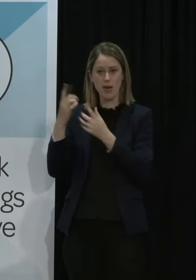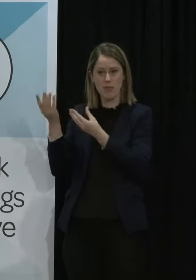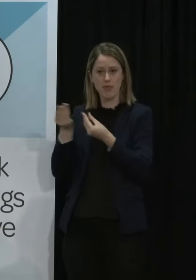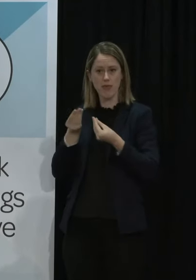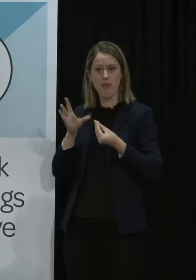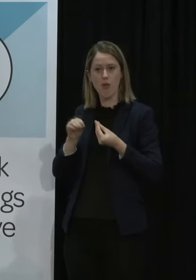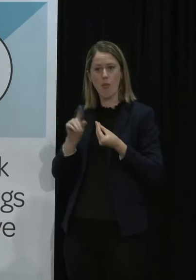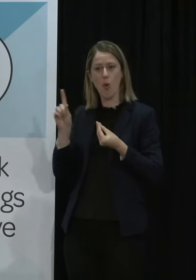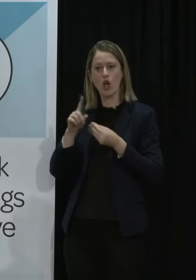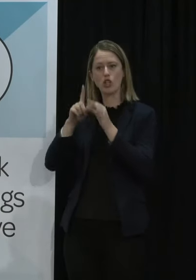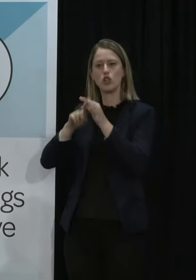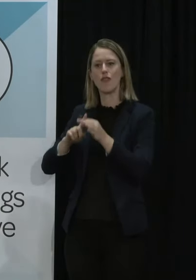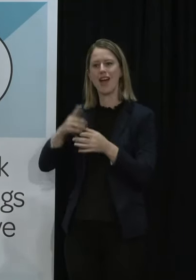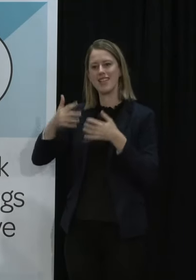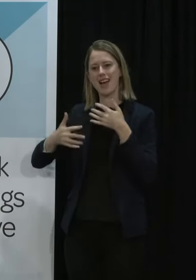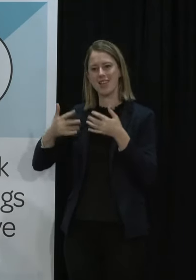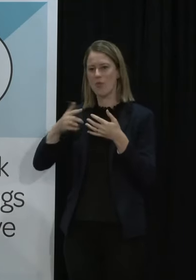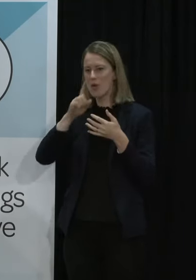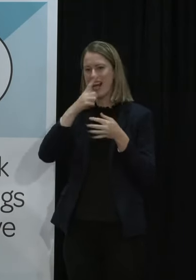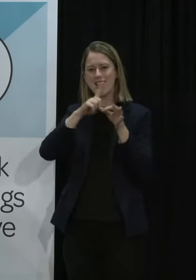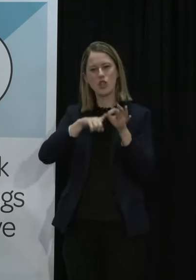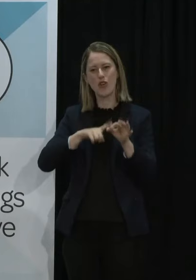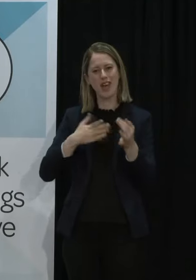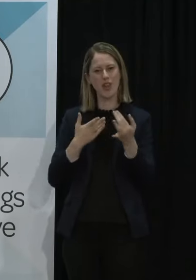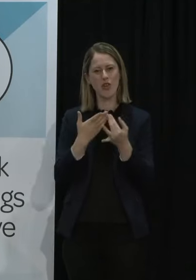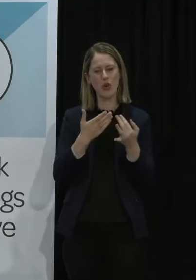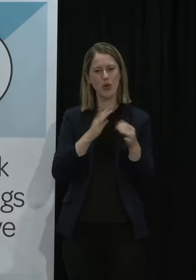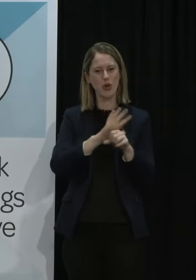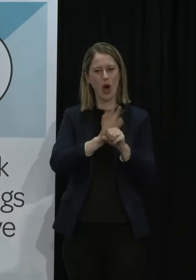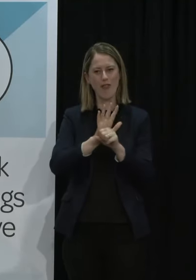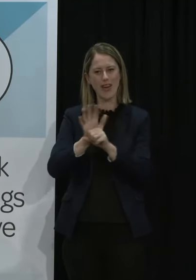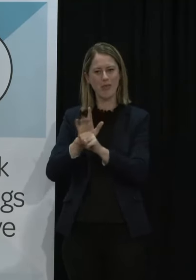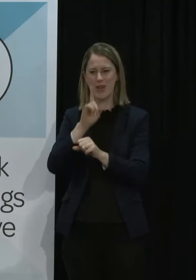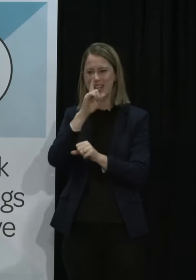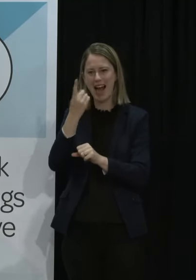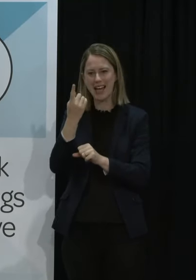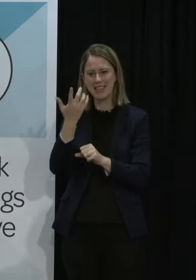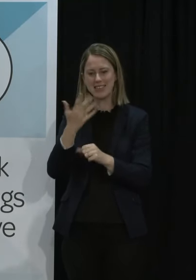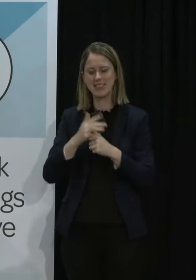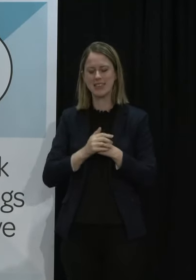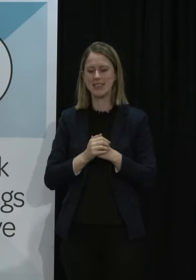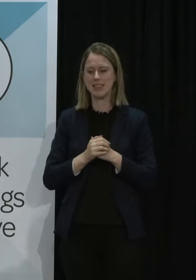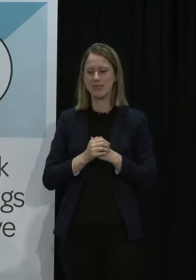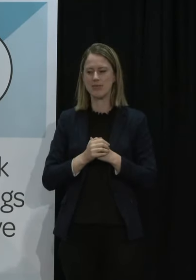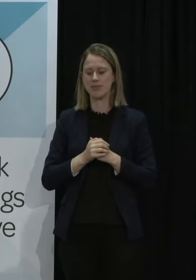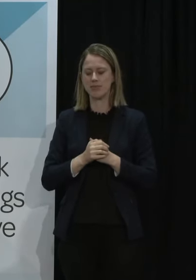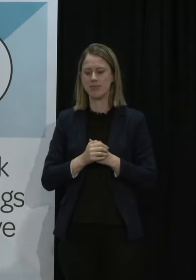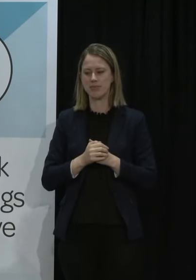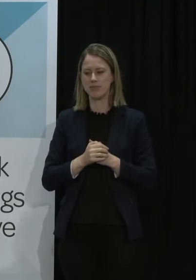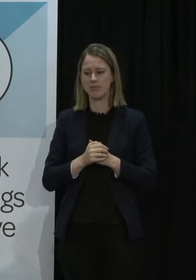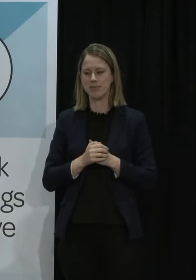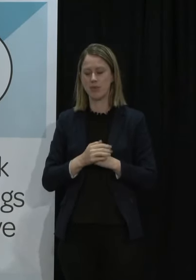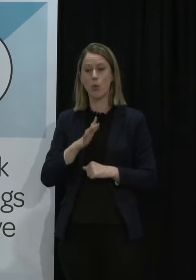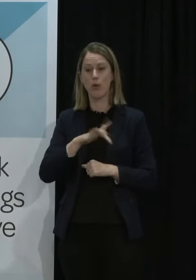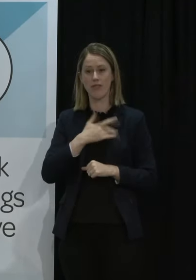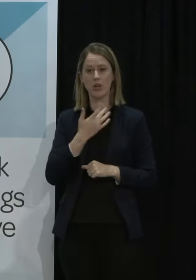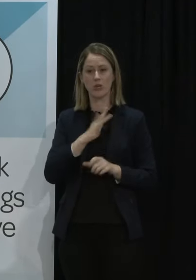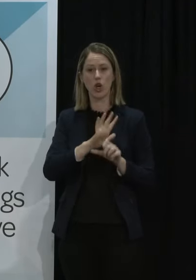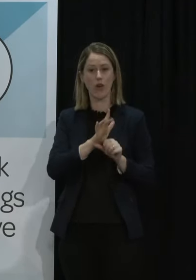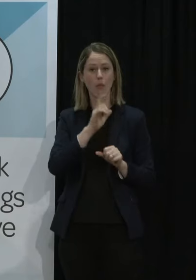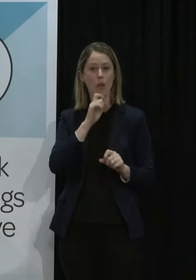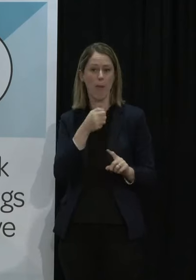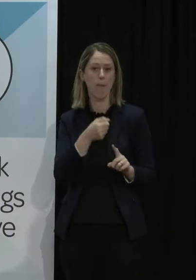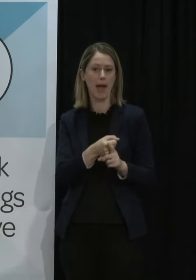of course has been impacted because of COVID itself and our ability to adequately survey we do expect COVID to have an impact